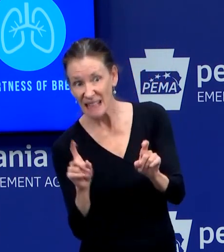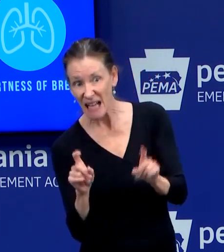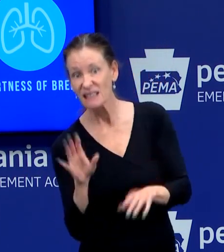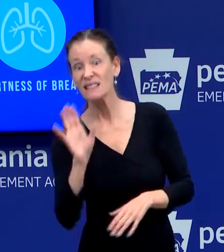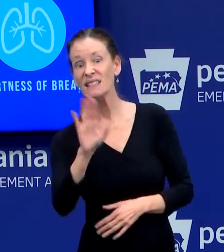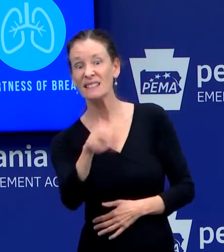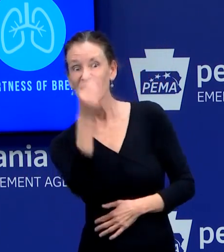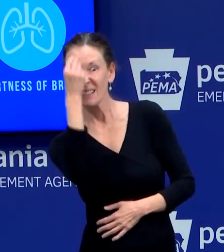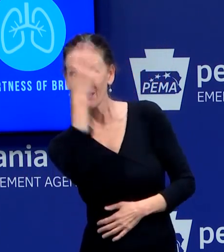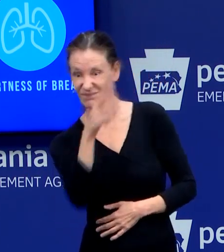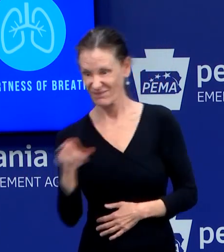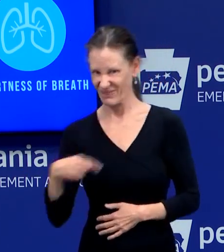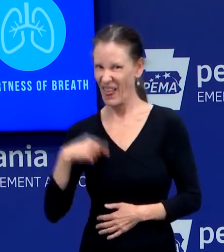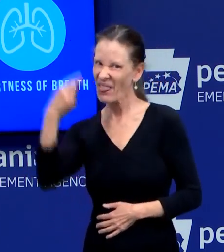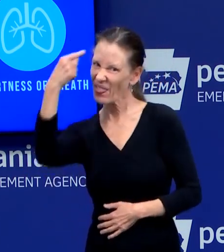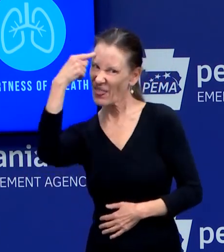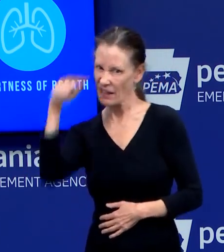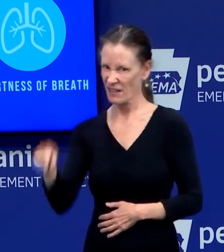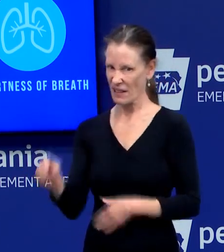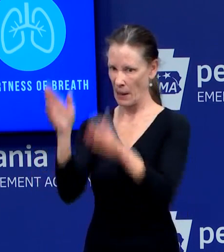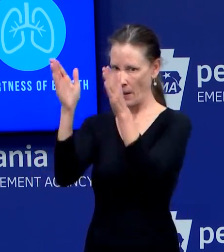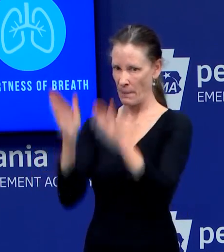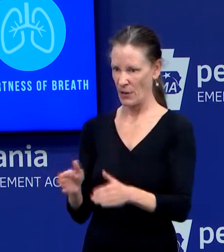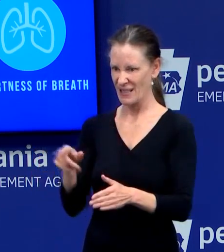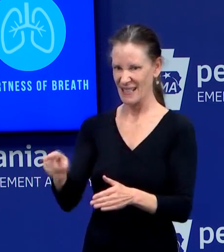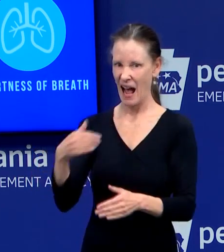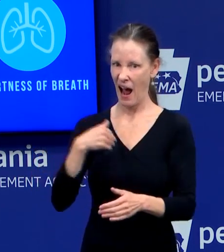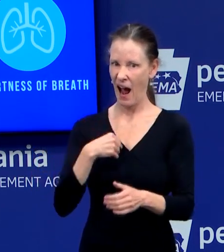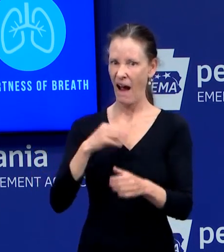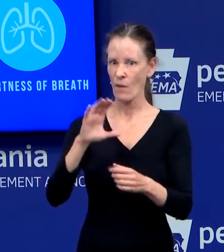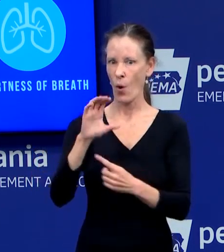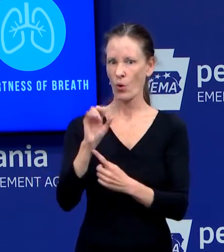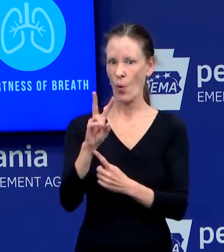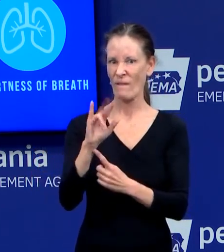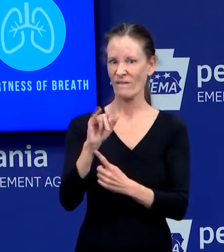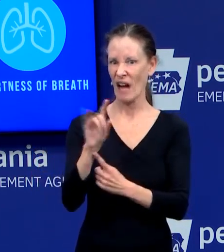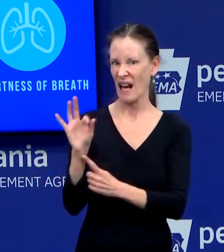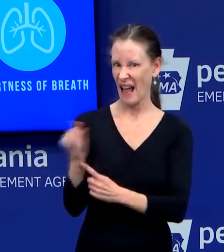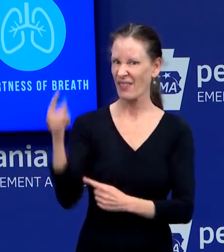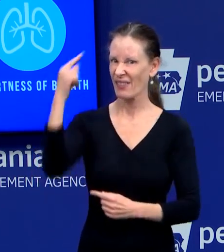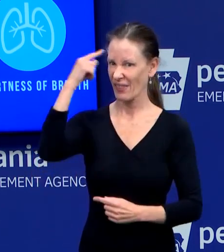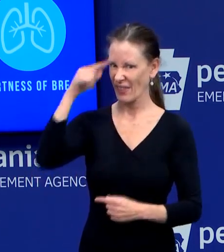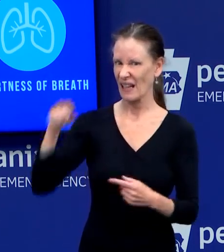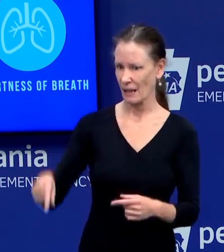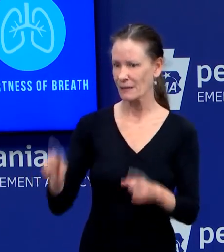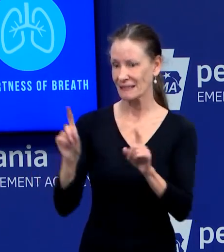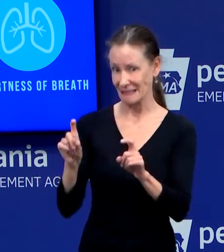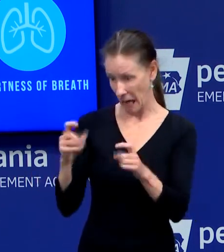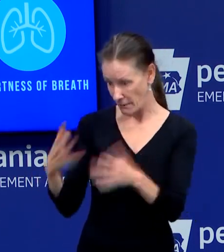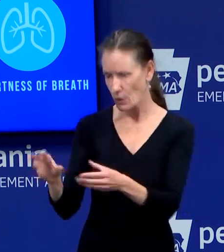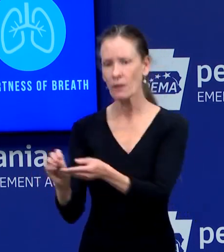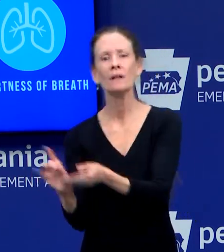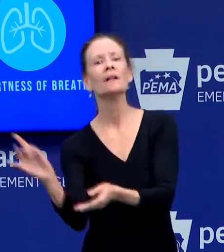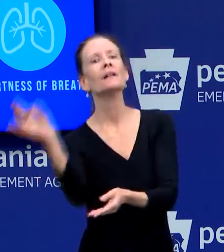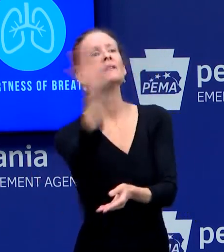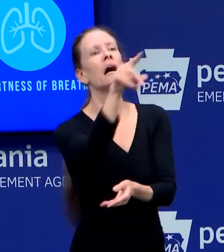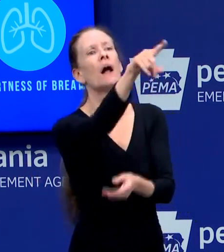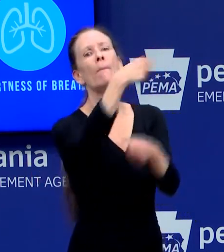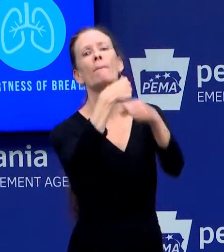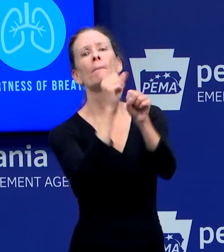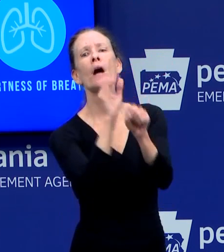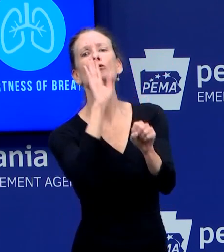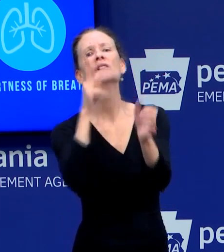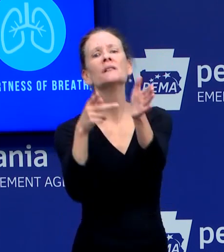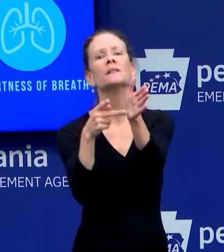-19. They would obtain the specimen, and then they would send it to the commercial lab the way they send other send-outs. It's not uncommon. Matt, it's got to be the last time.